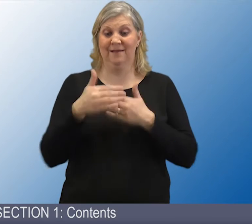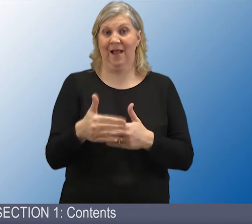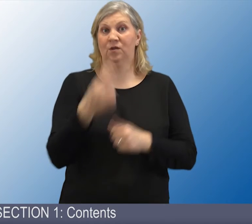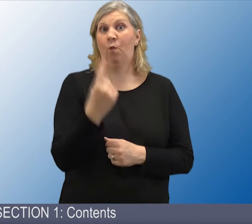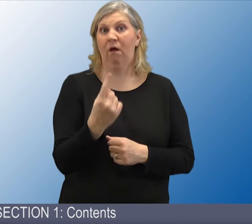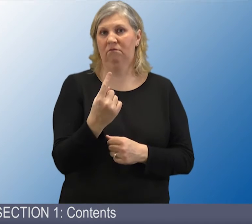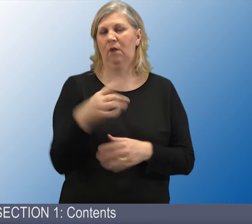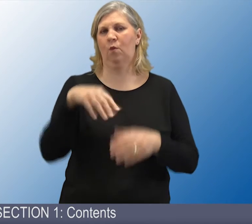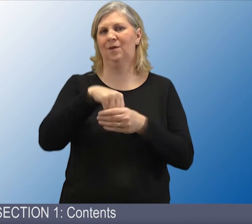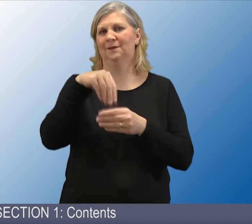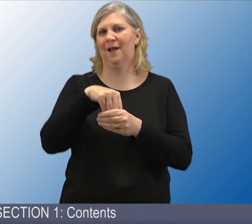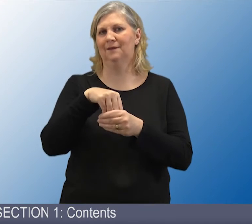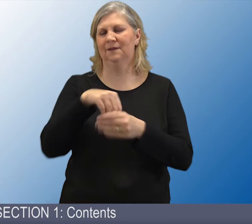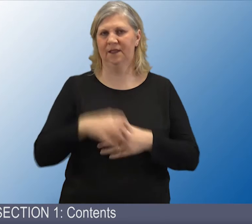Section 1. Contents